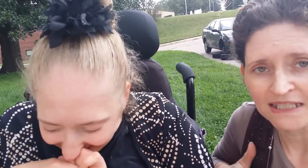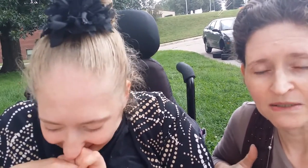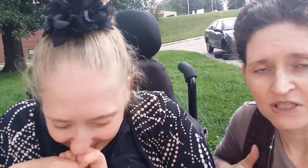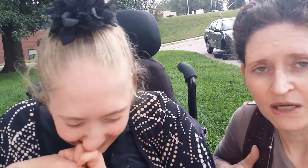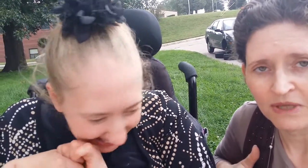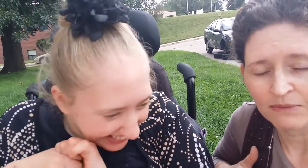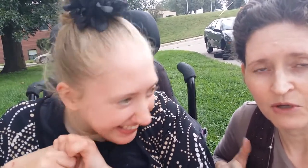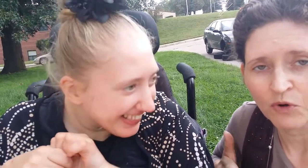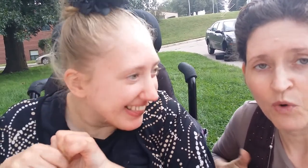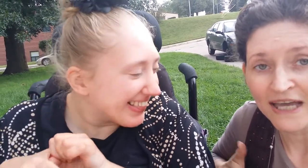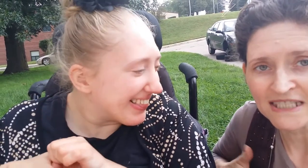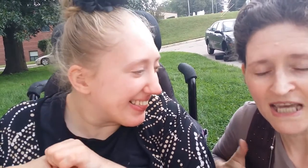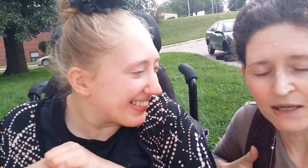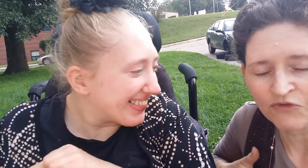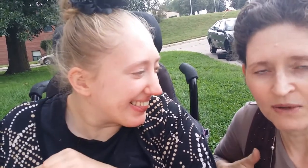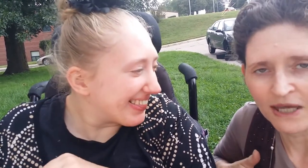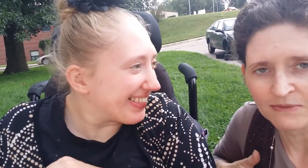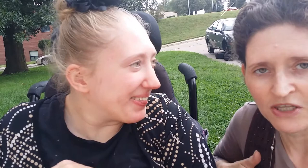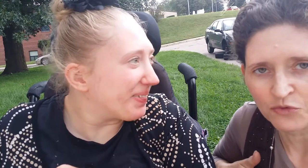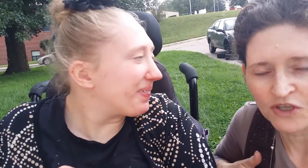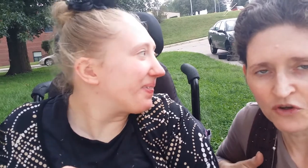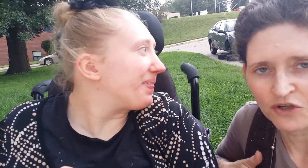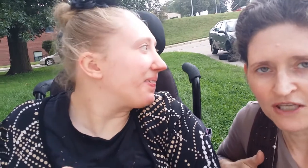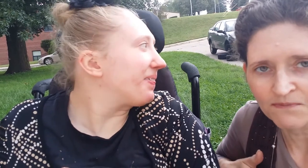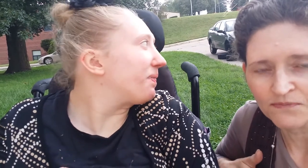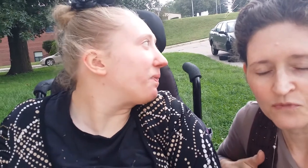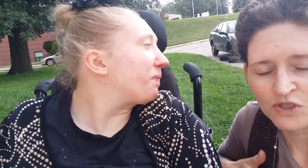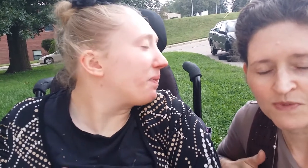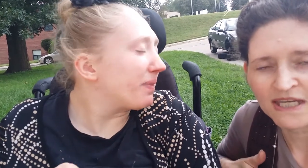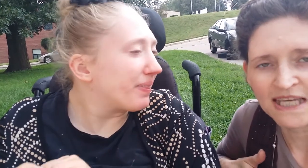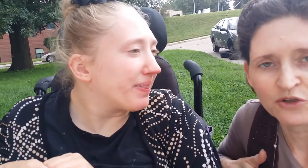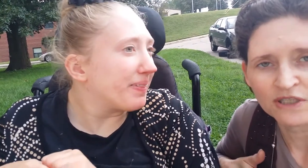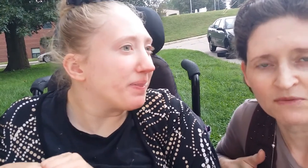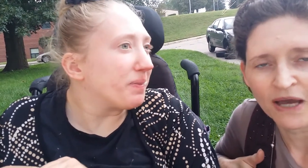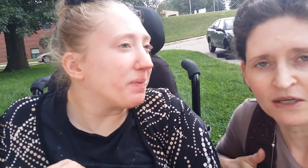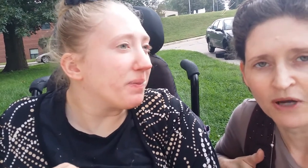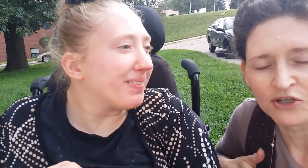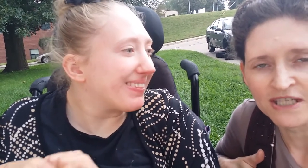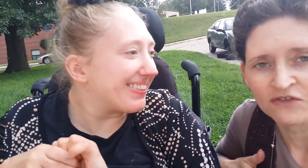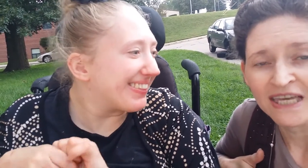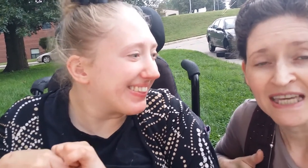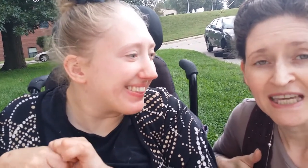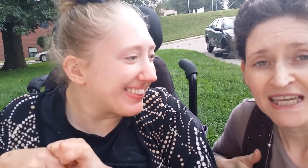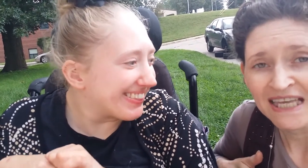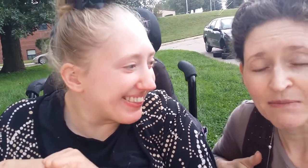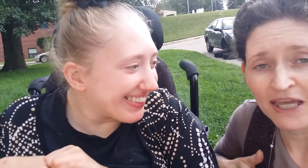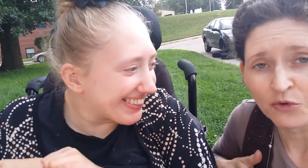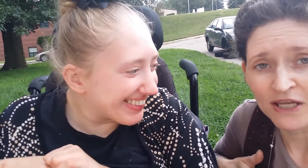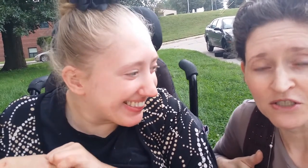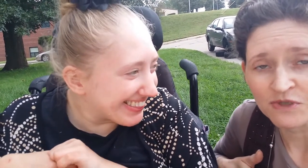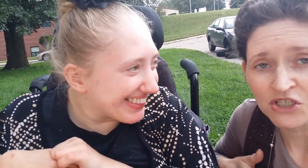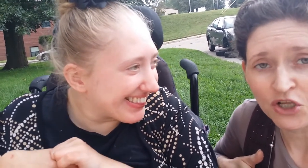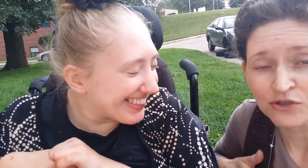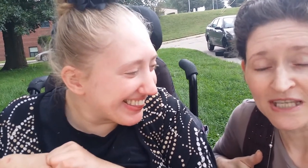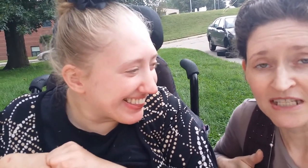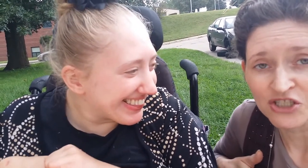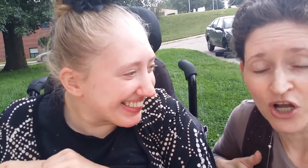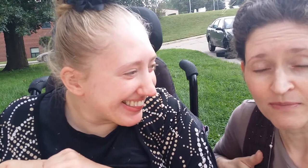needed them to come get me. But why the time frame had to be 3.30 was because I couldn't leave Micah by herself. He made arrangements, closed down his shop,